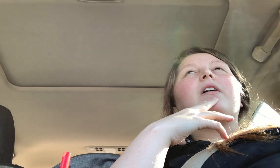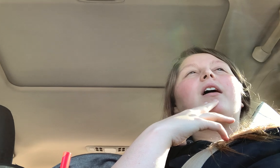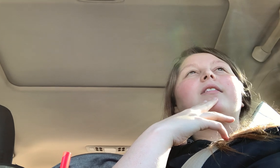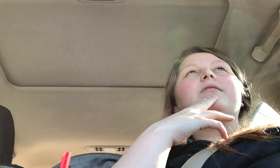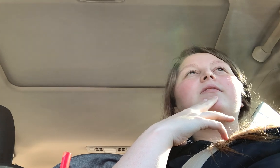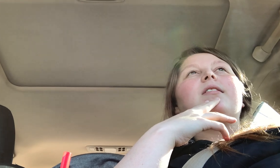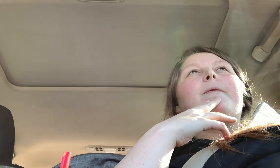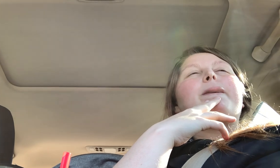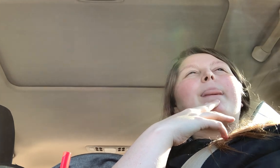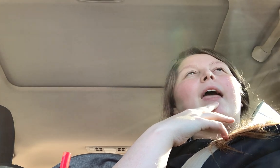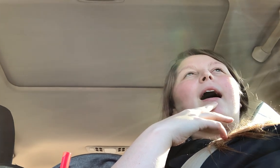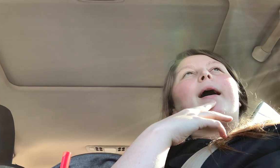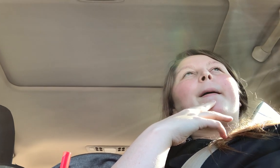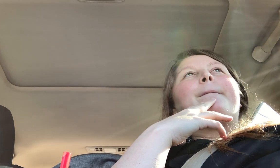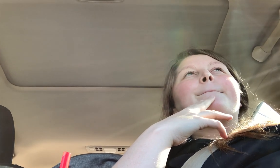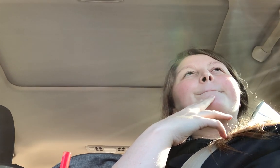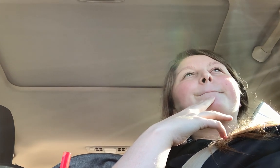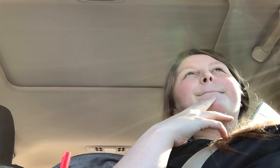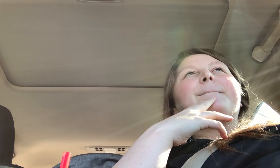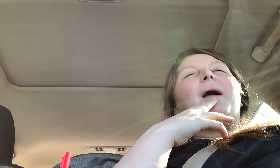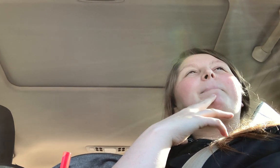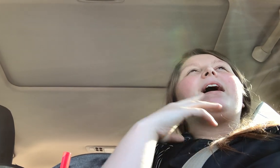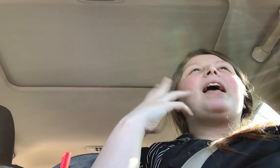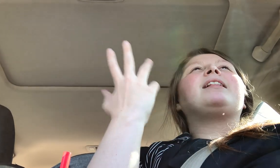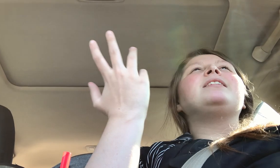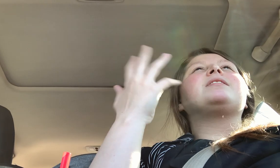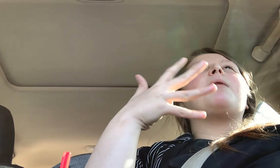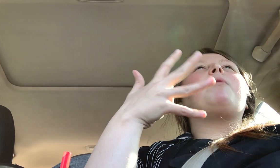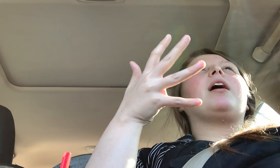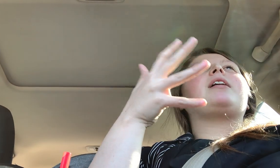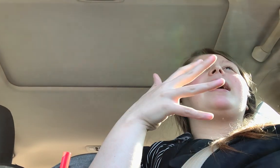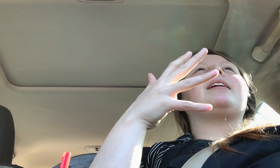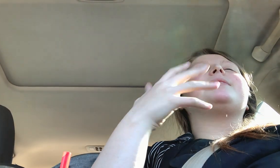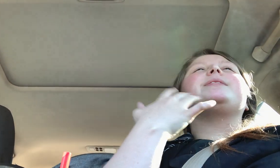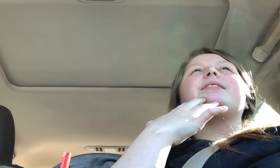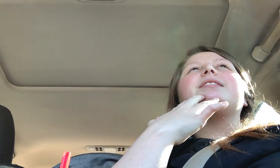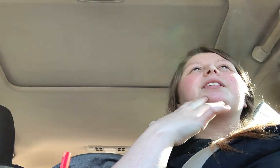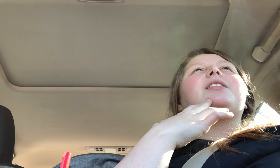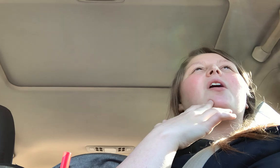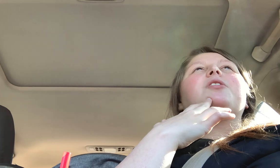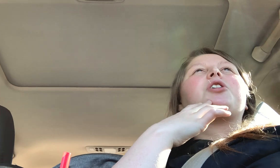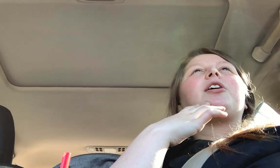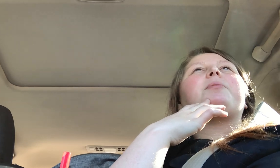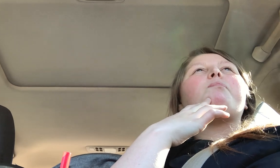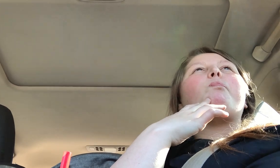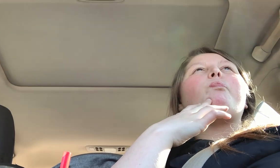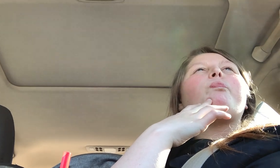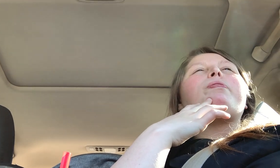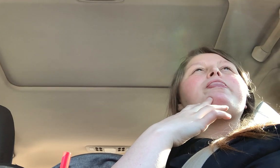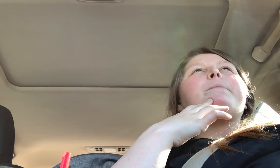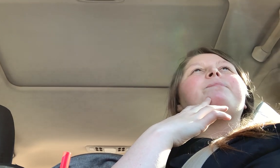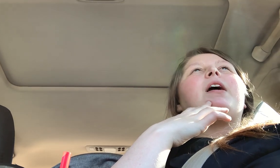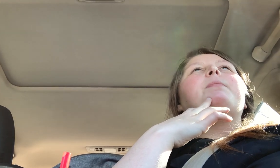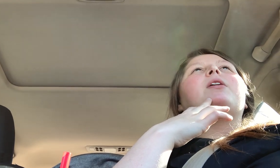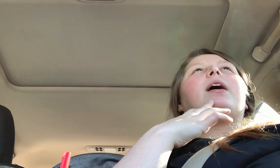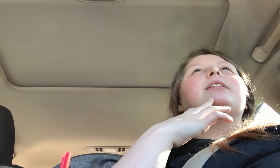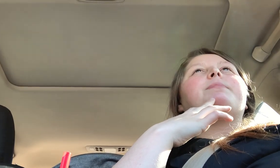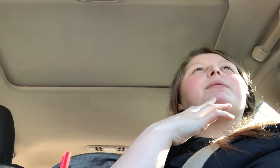lost. Um, but at least somewhere like longterm, it'd be great to be